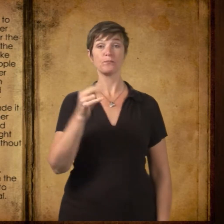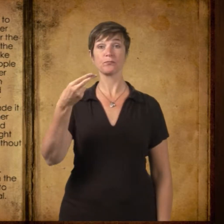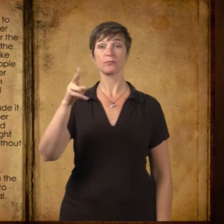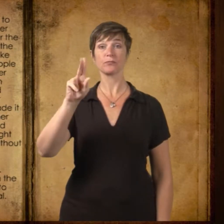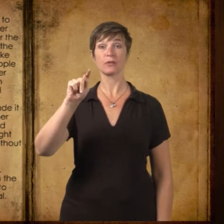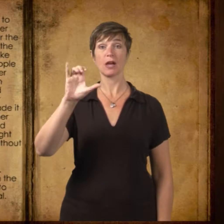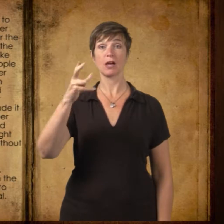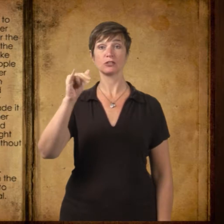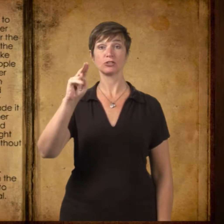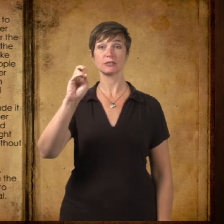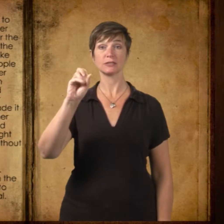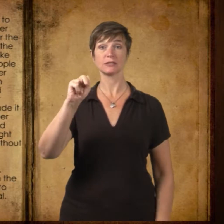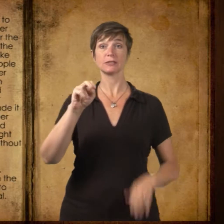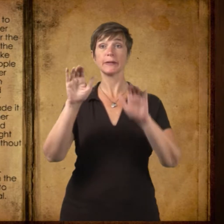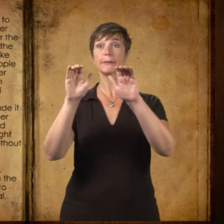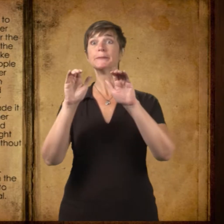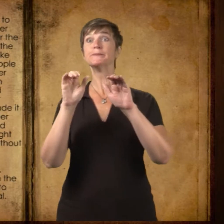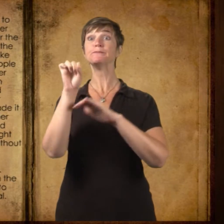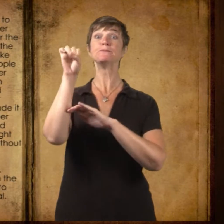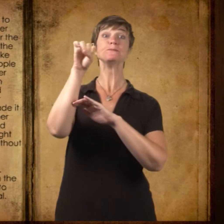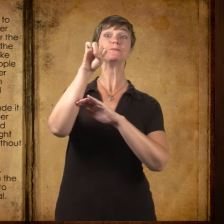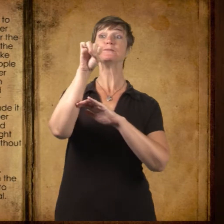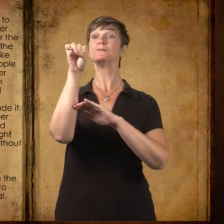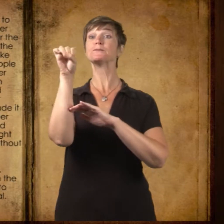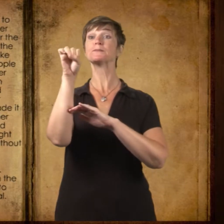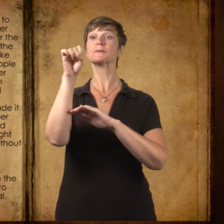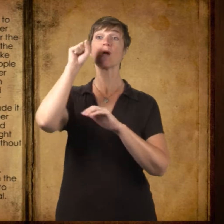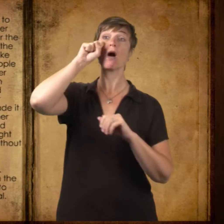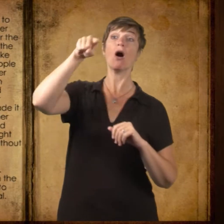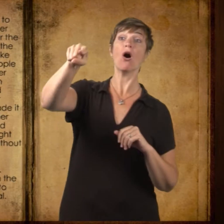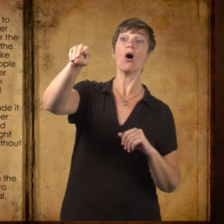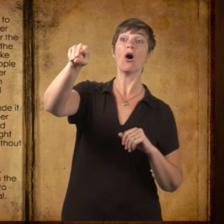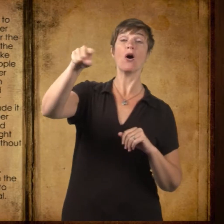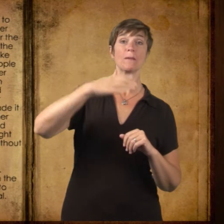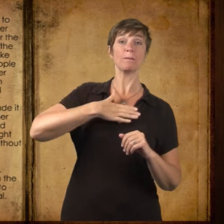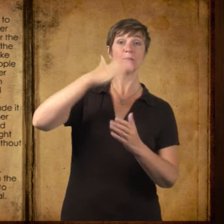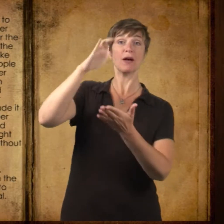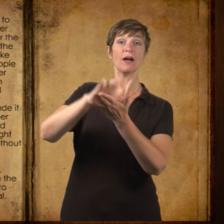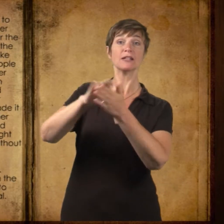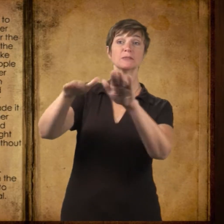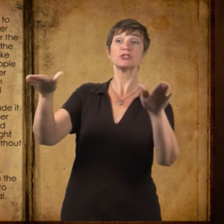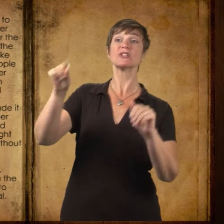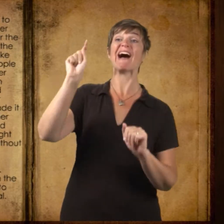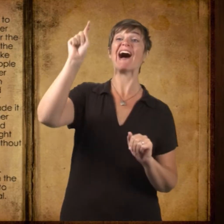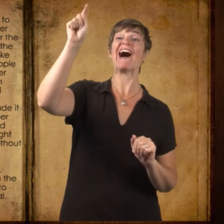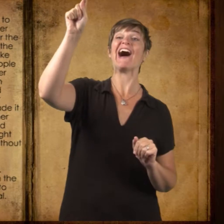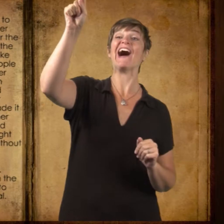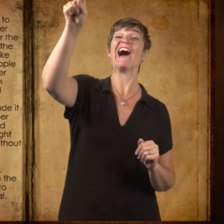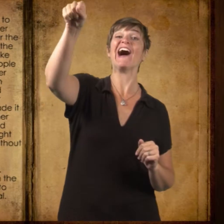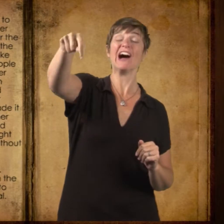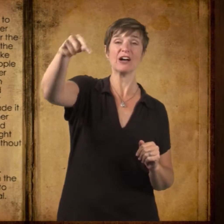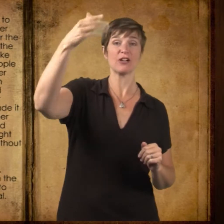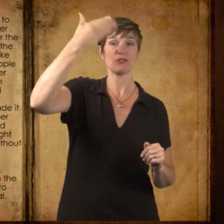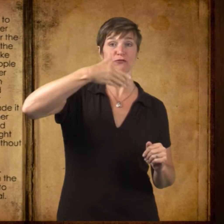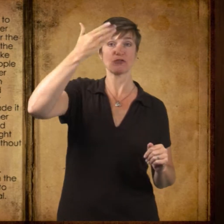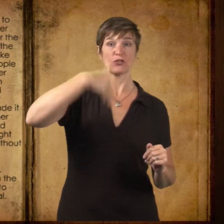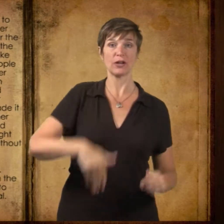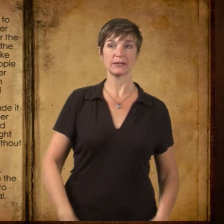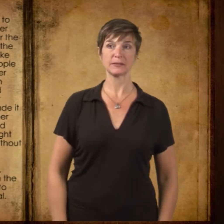Mrs. Hutchinson craned her neck to see through the crowd and found her husband and children and children standing near the front.